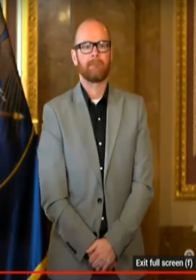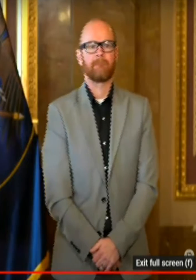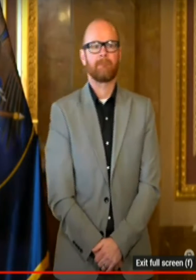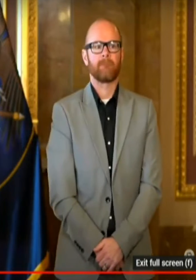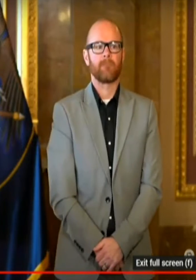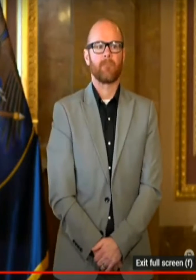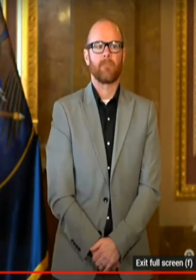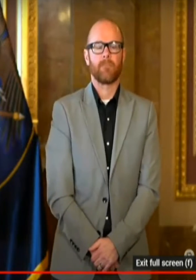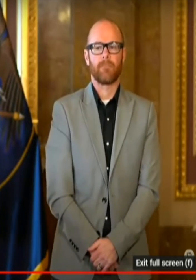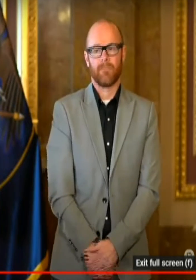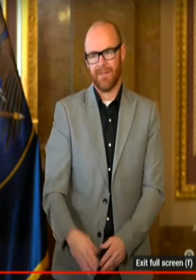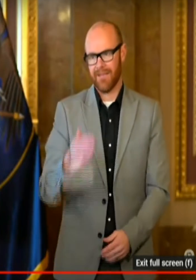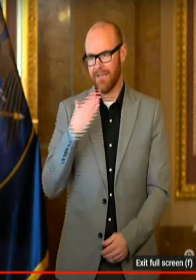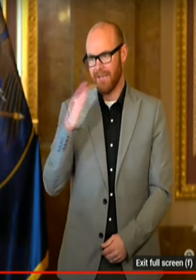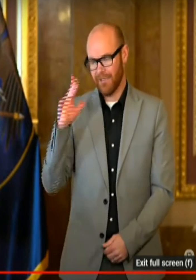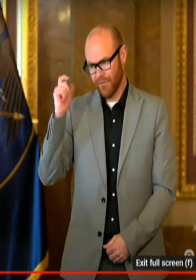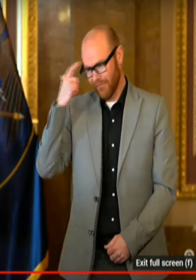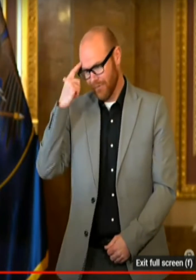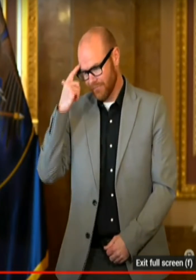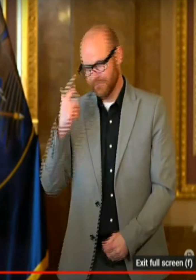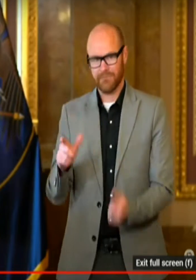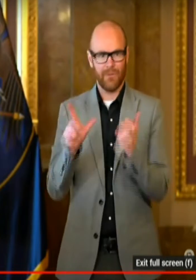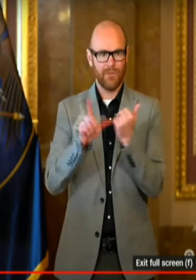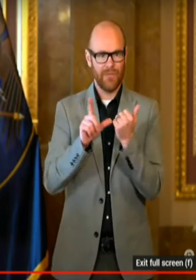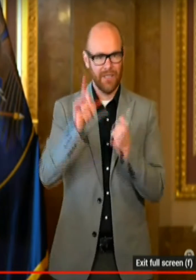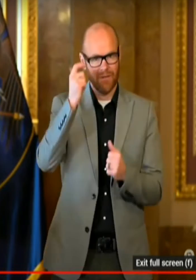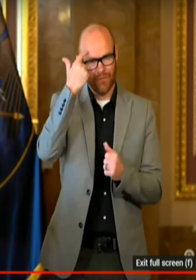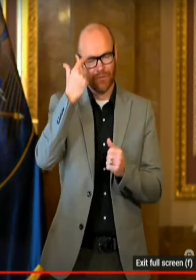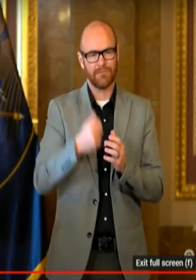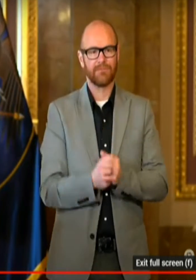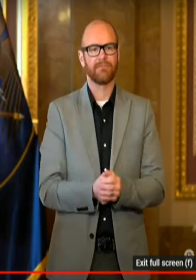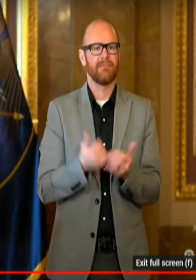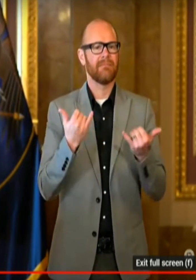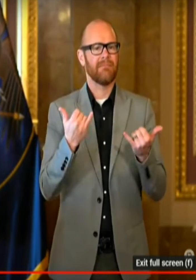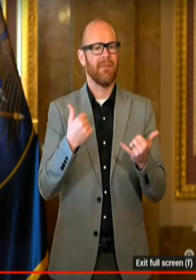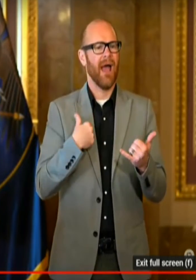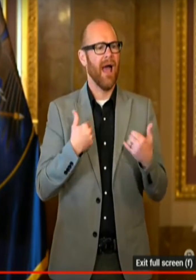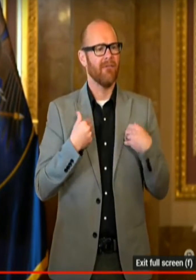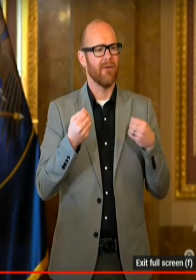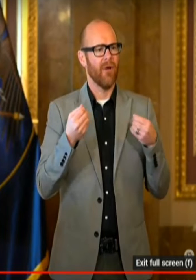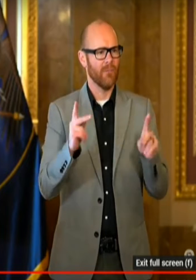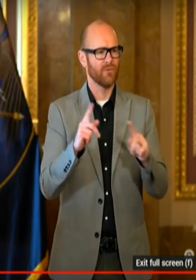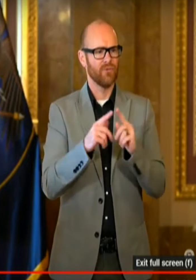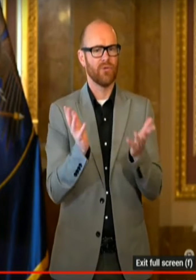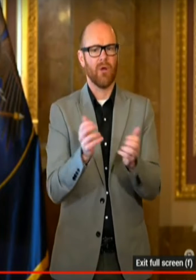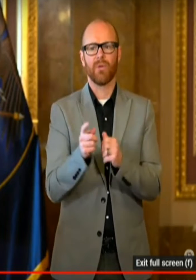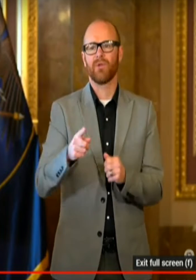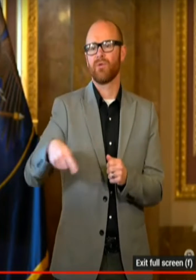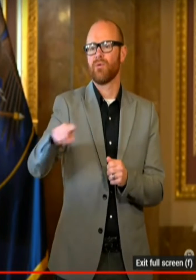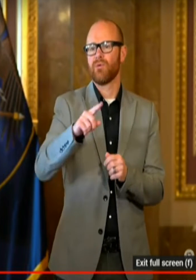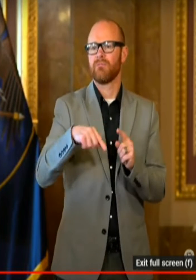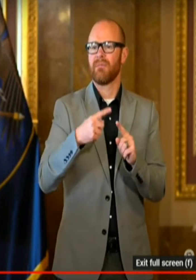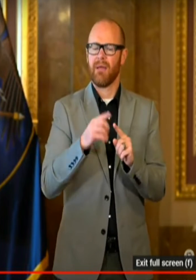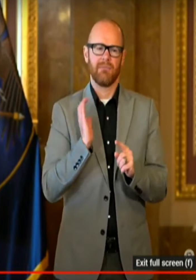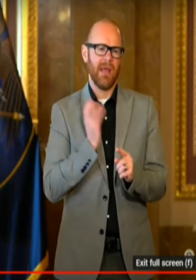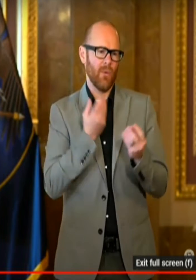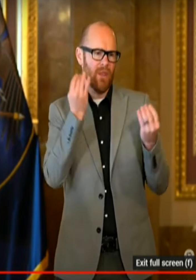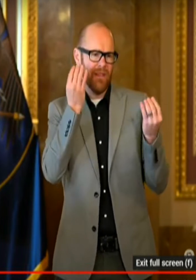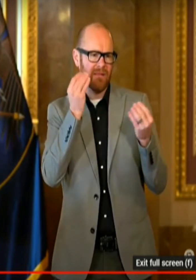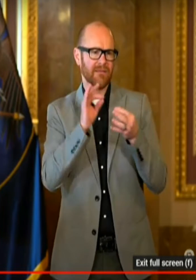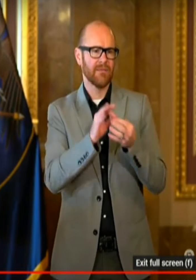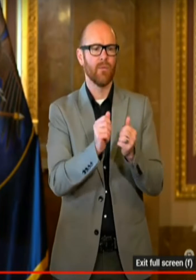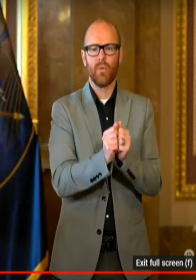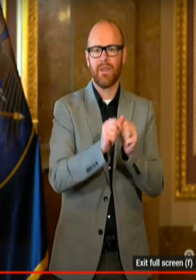Thank you Governor, Lieutenant Governor. I have the opportunity to talk to you today in more detail about what we're thinking related to our testing